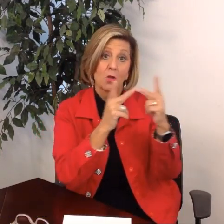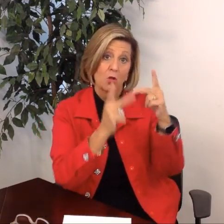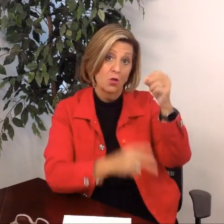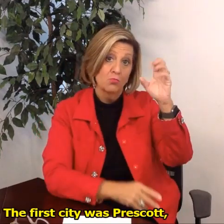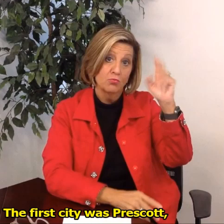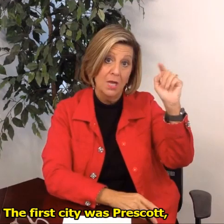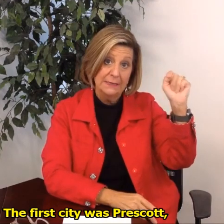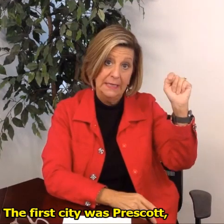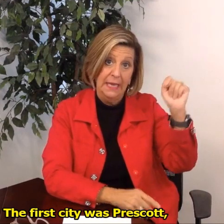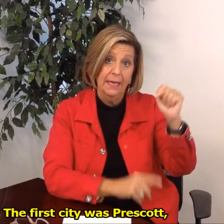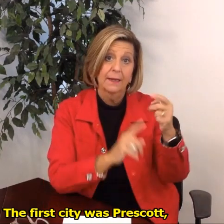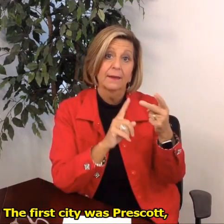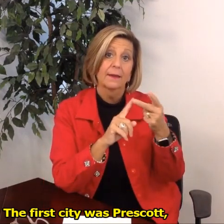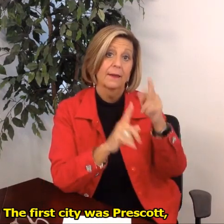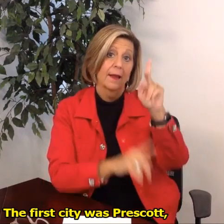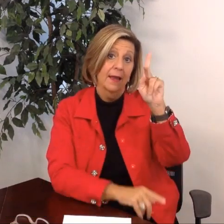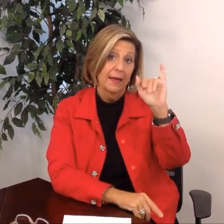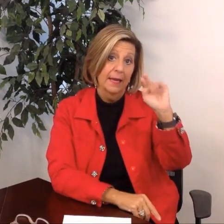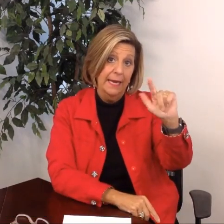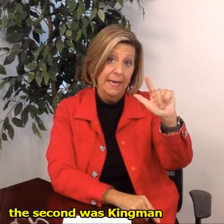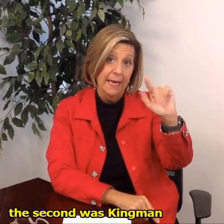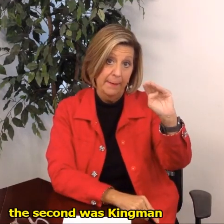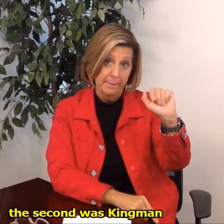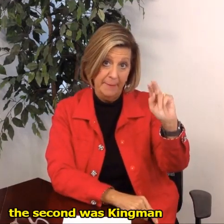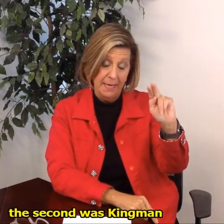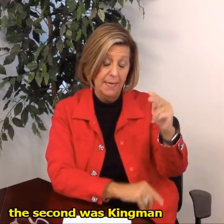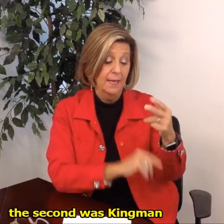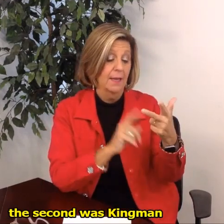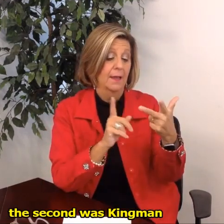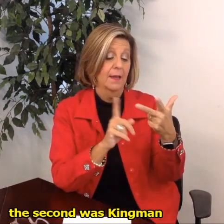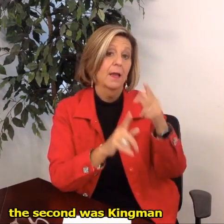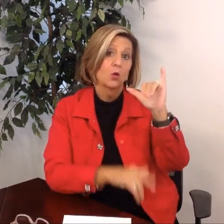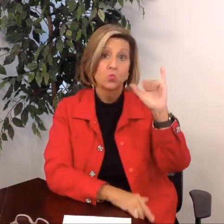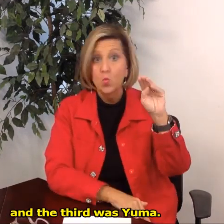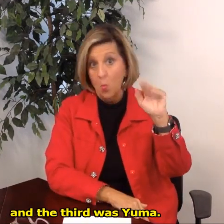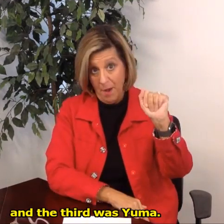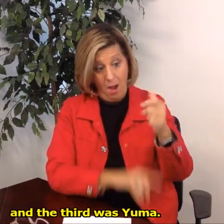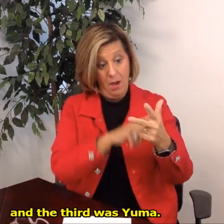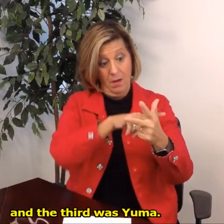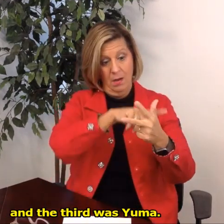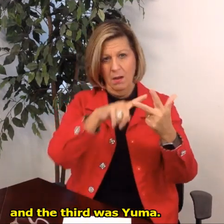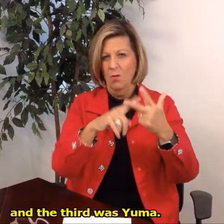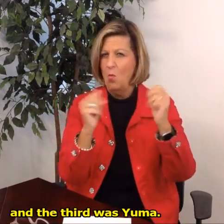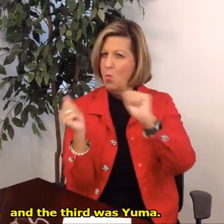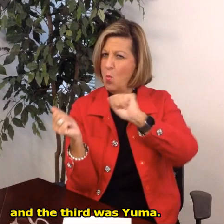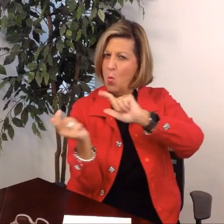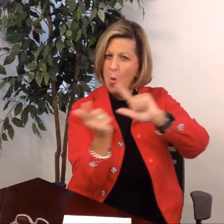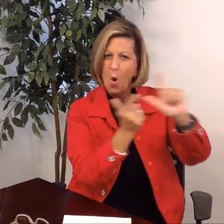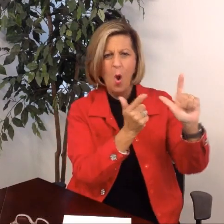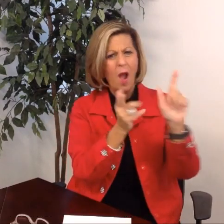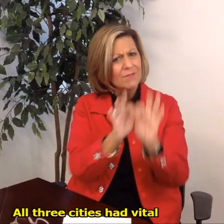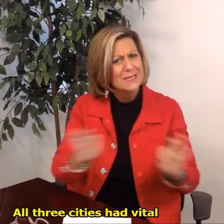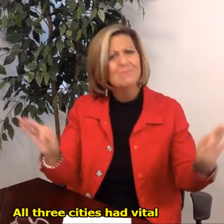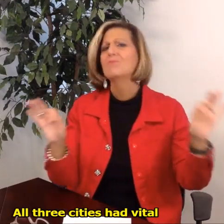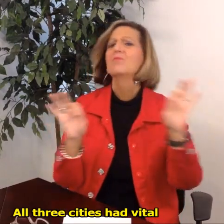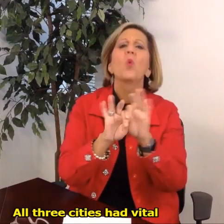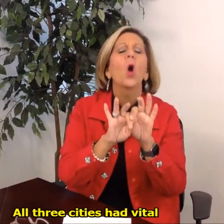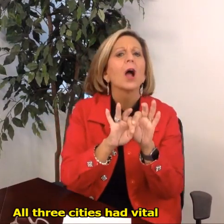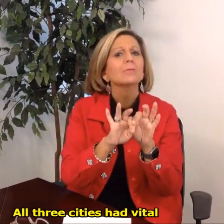the first city was Prescott the second was Kingman and the third was Yuma all three cities had